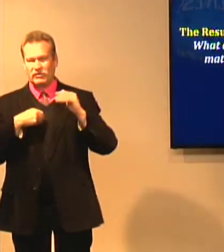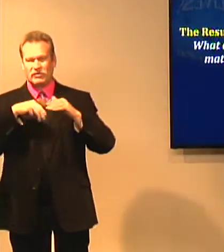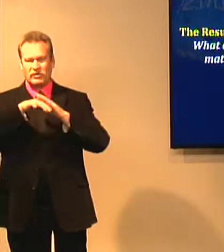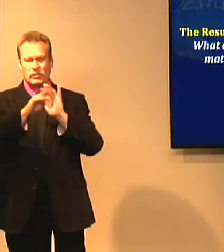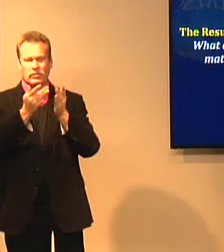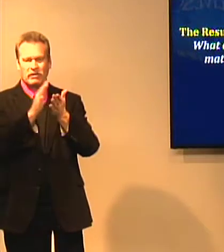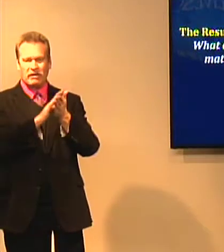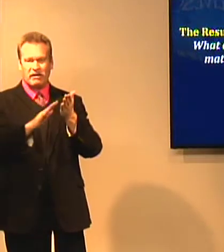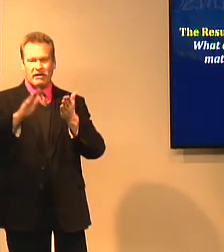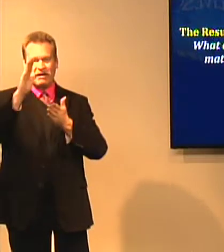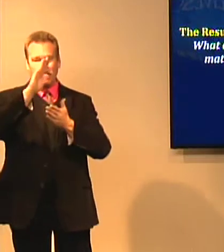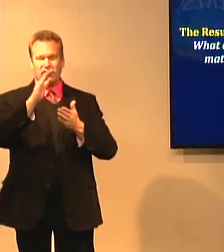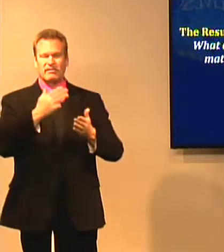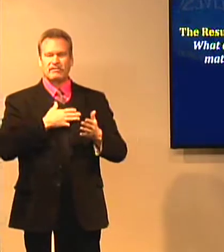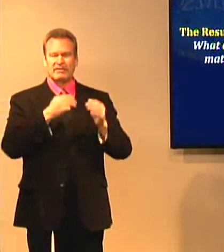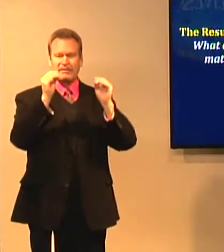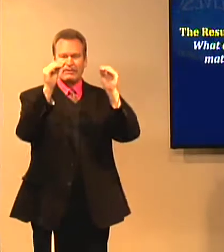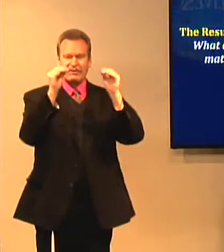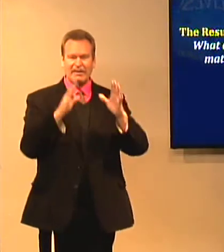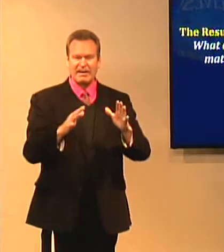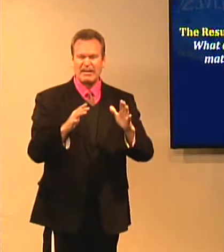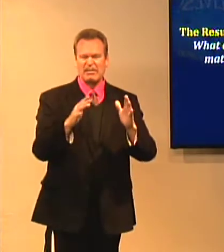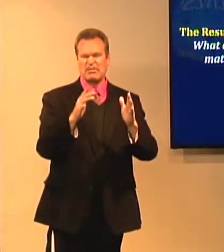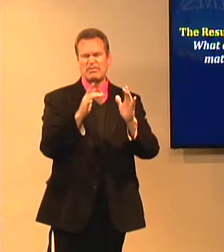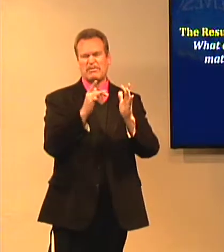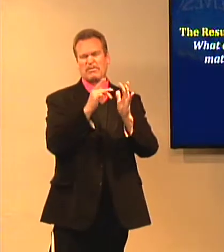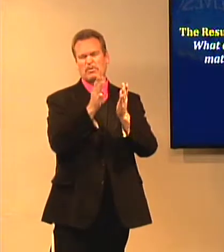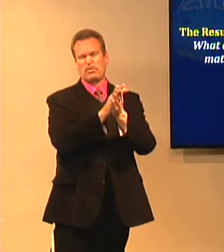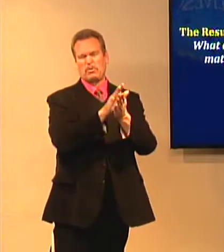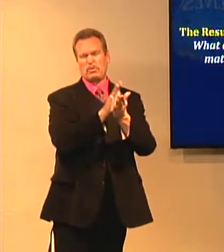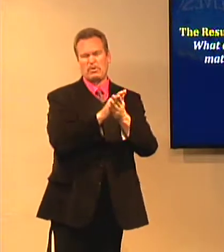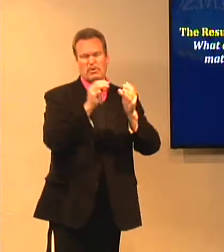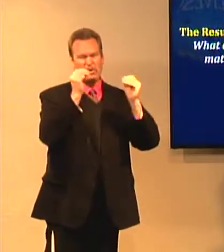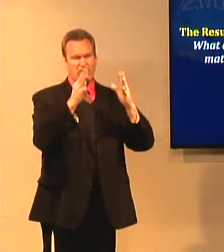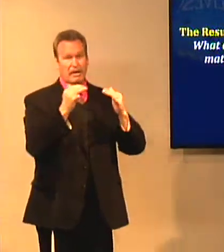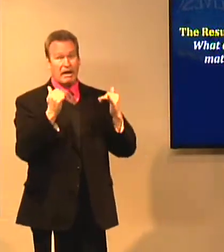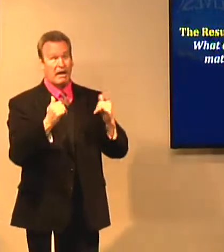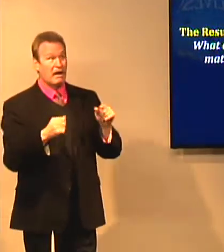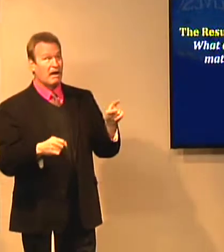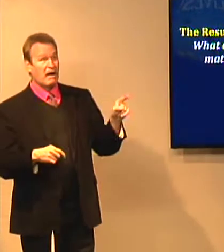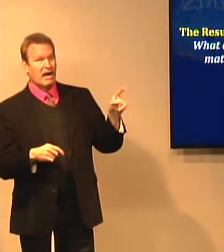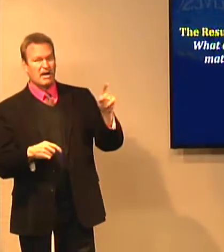40 years ago, in Bible college, one of my professors at the college,